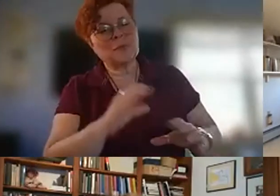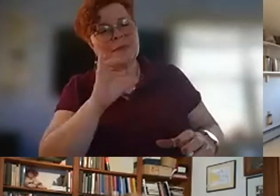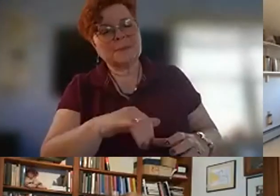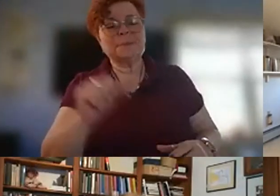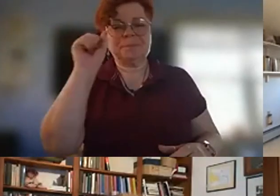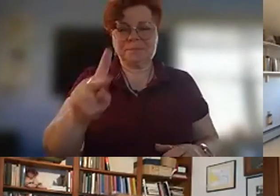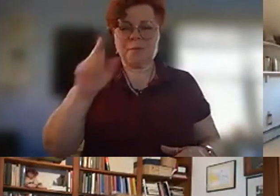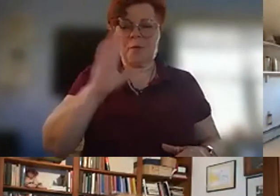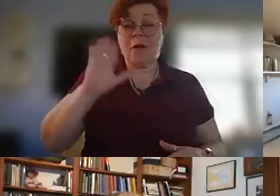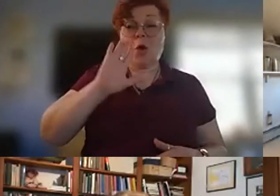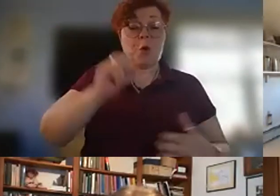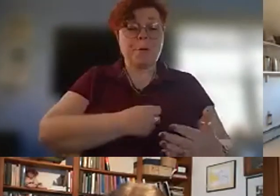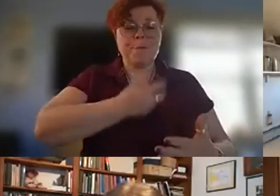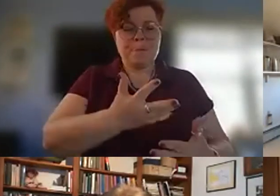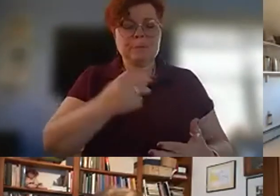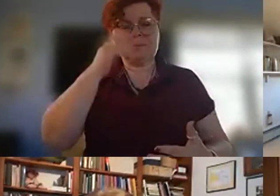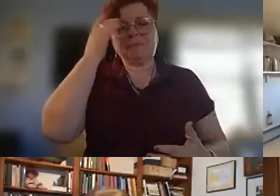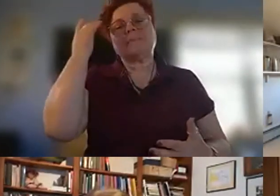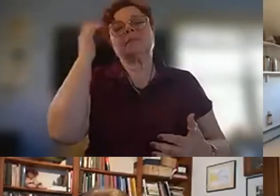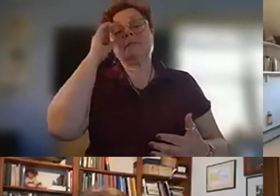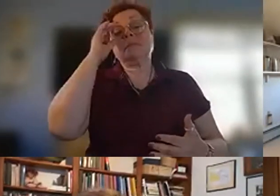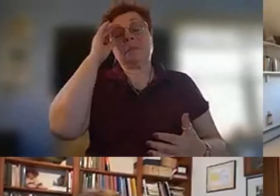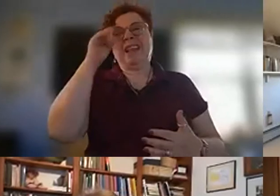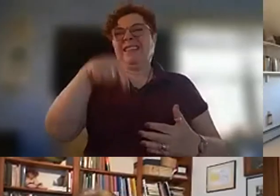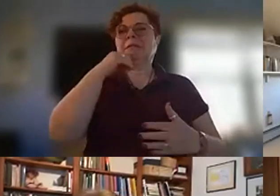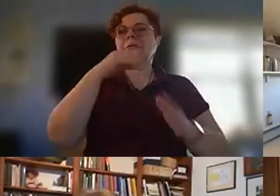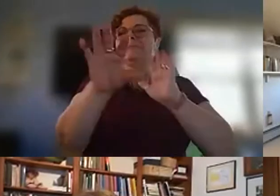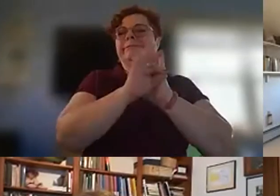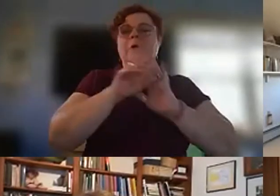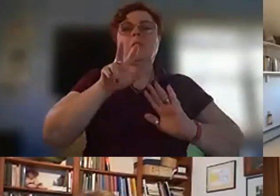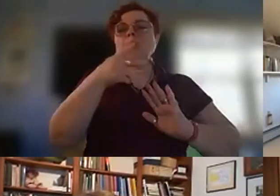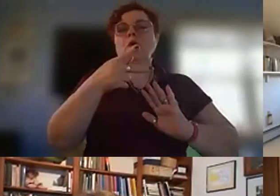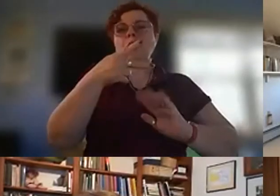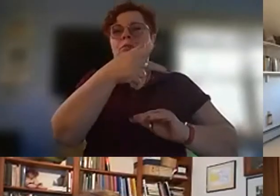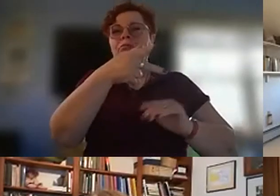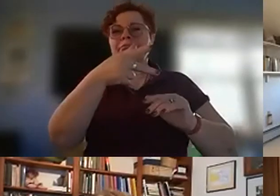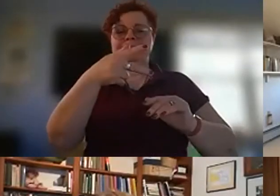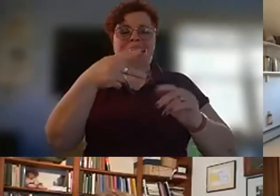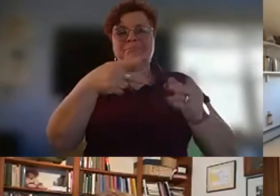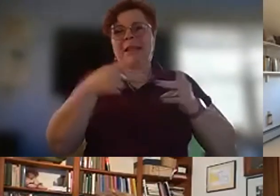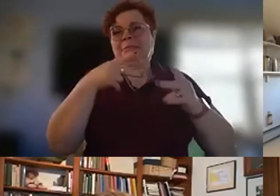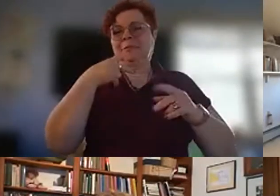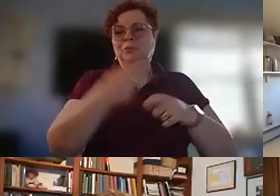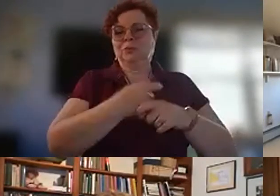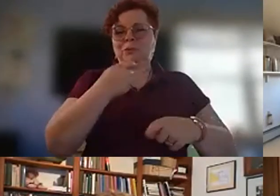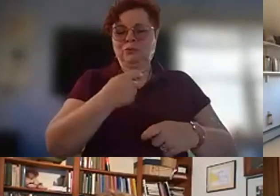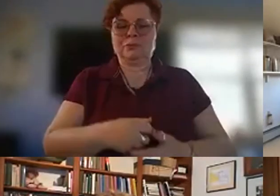poem and this is the this is what i chose as the as the third place um winner